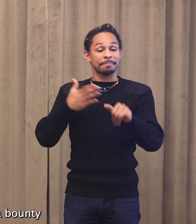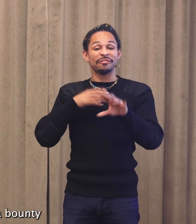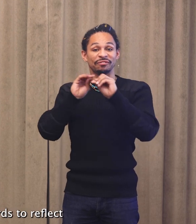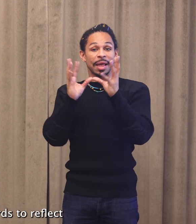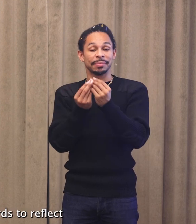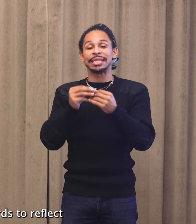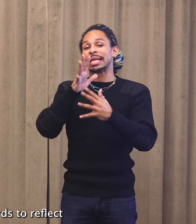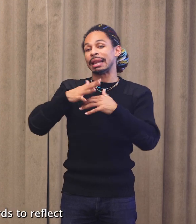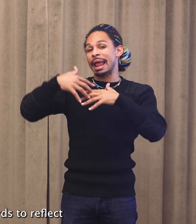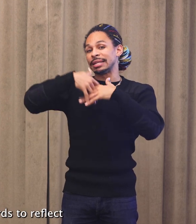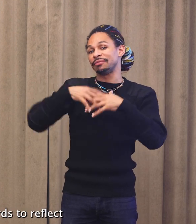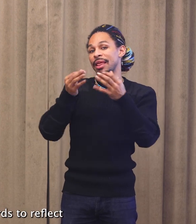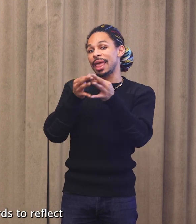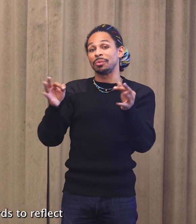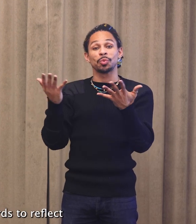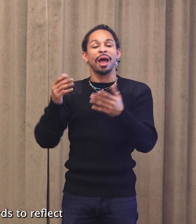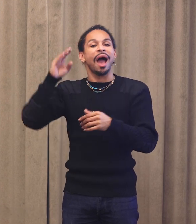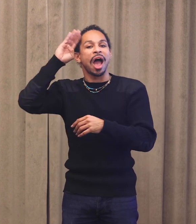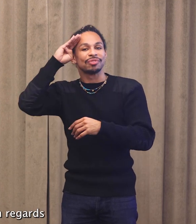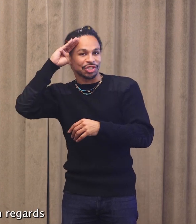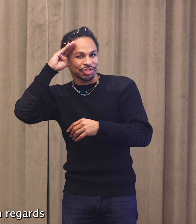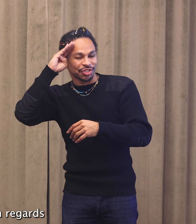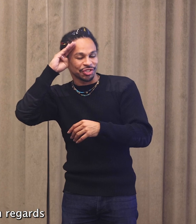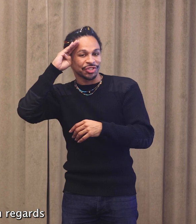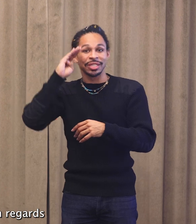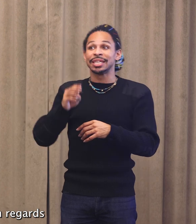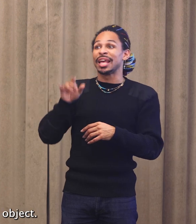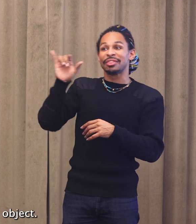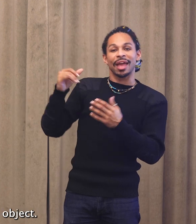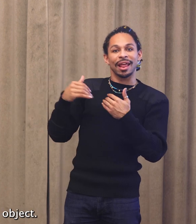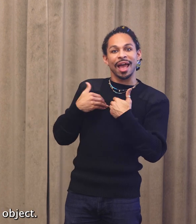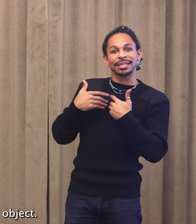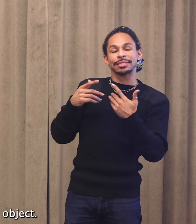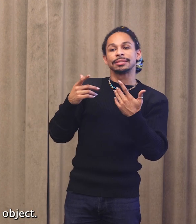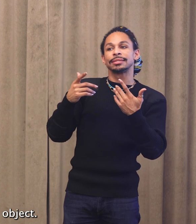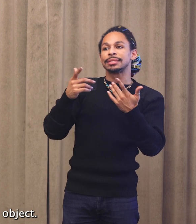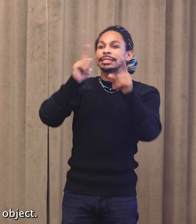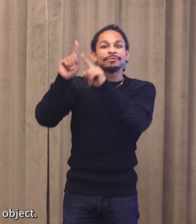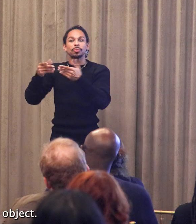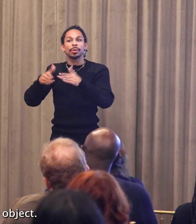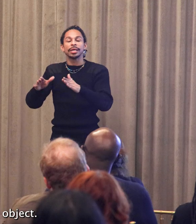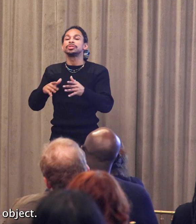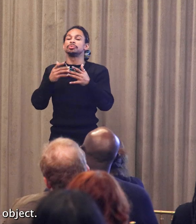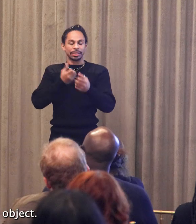a bounty of beautiful words to reflect what English regards as a single object.